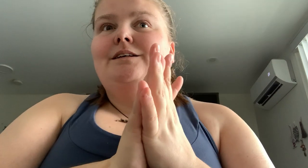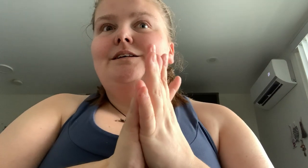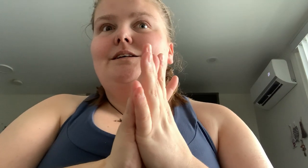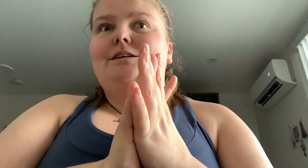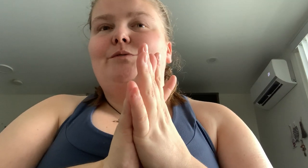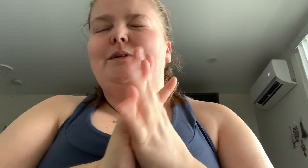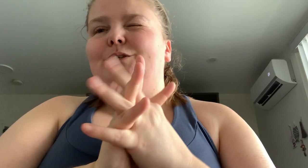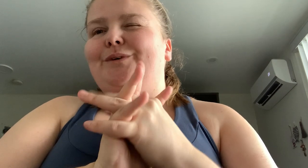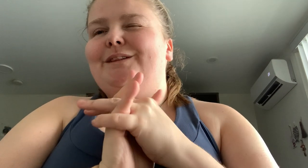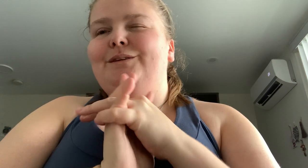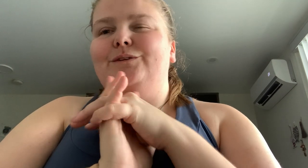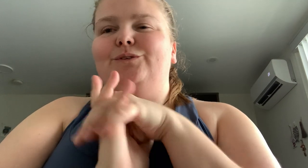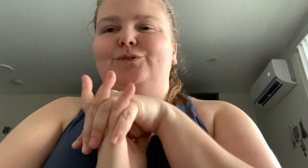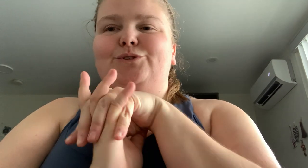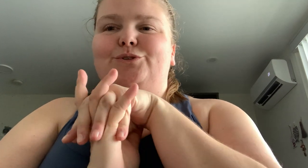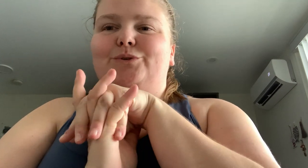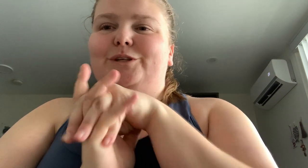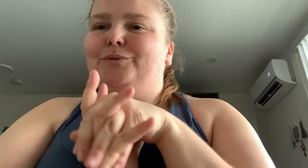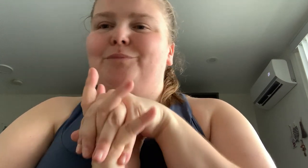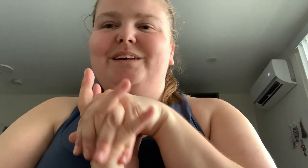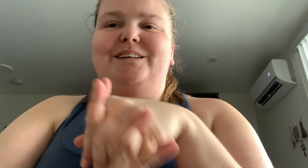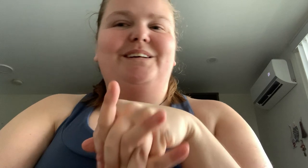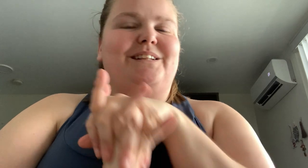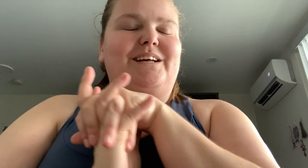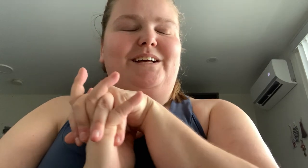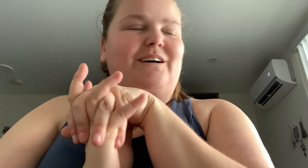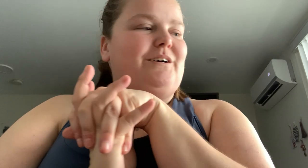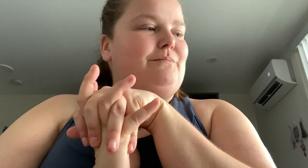if you want to do it, do this with me, the, um,